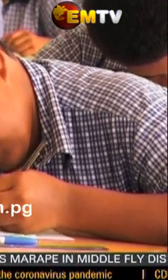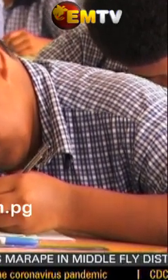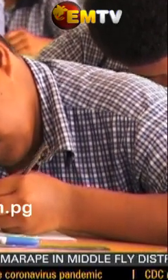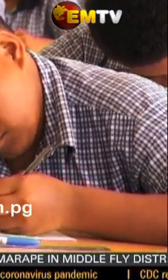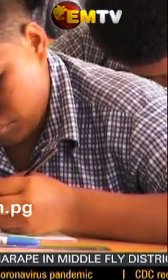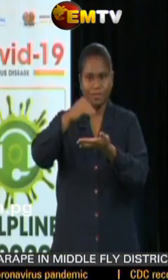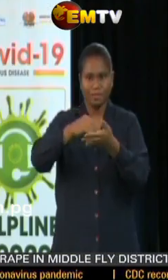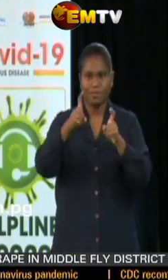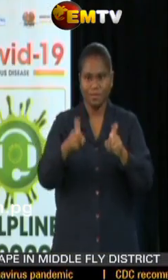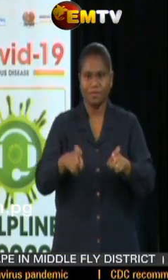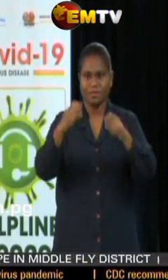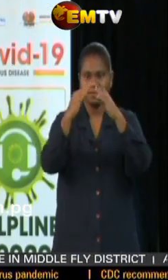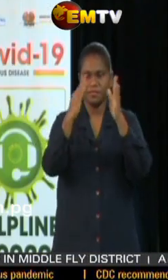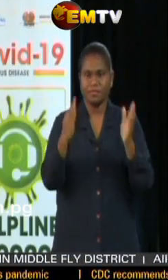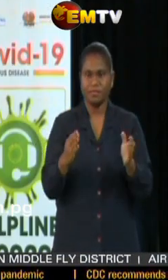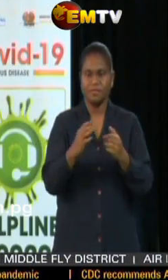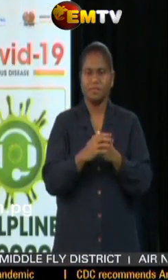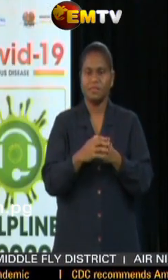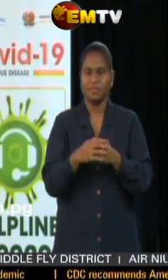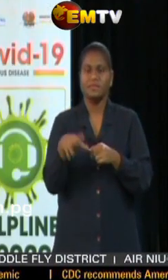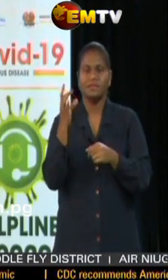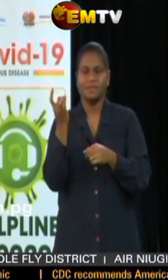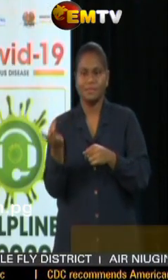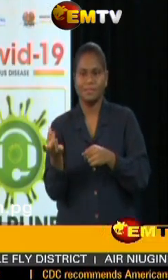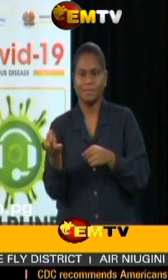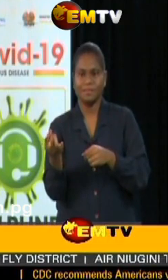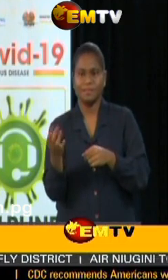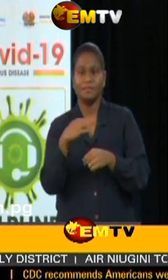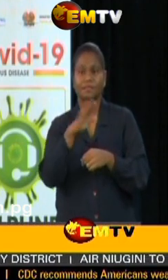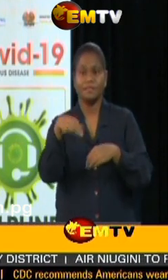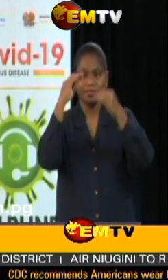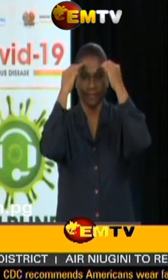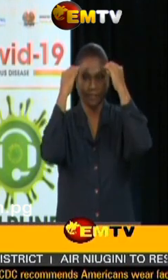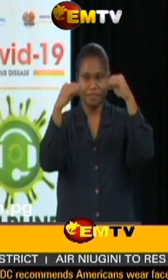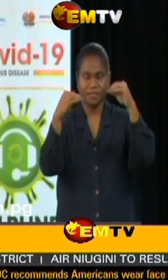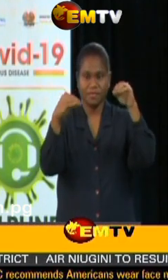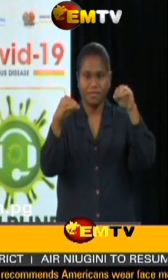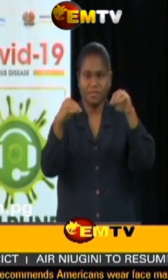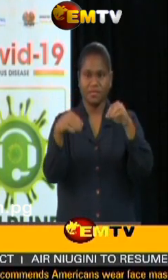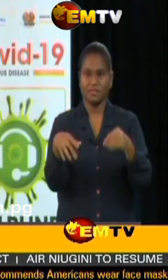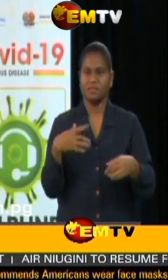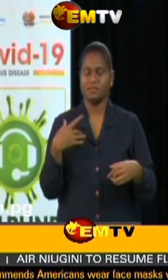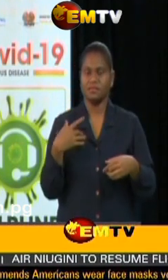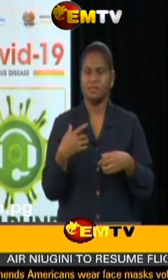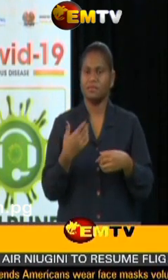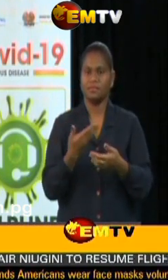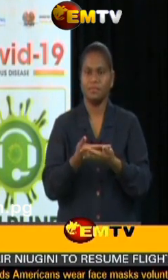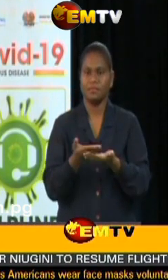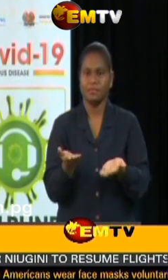the national government. We will prepare our education system to live with a change in